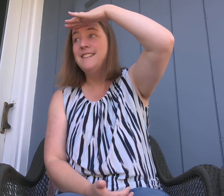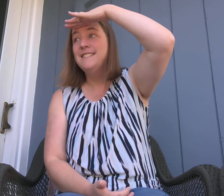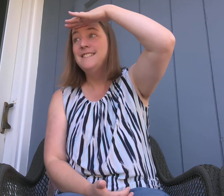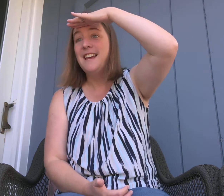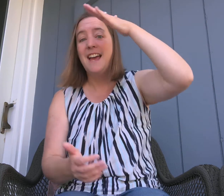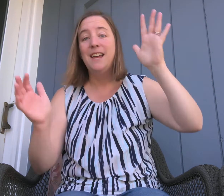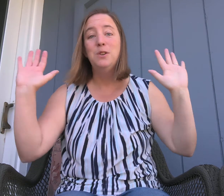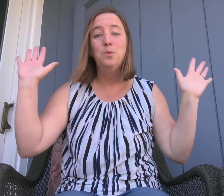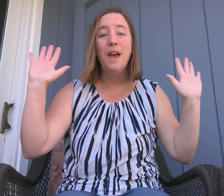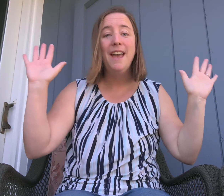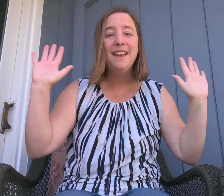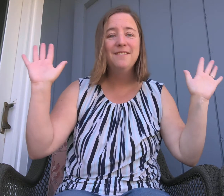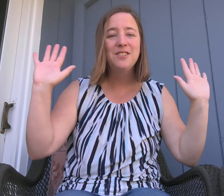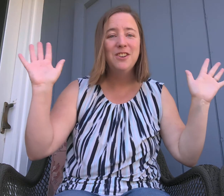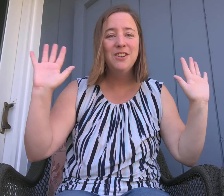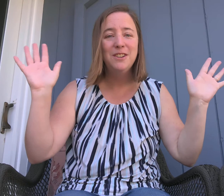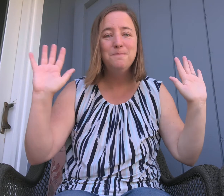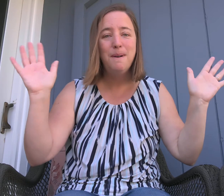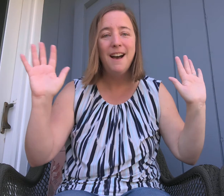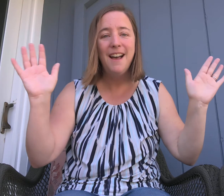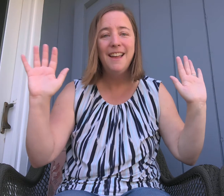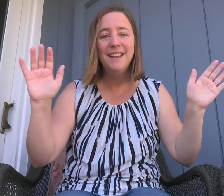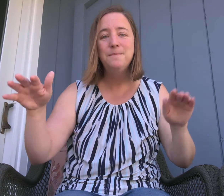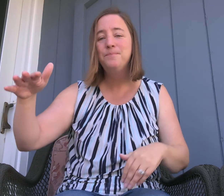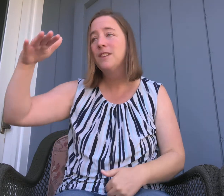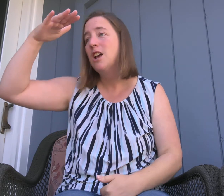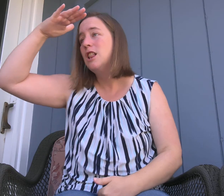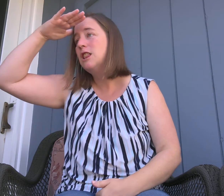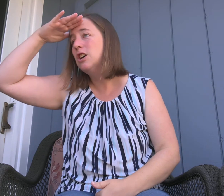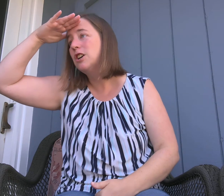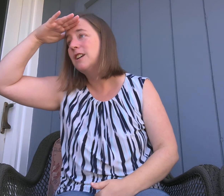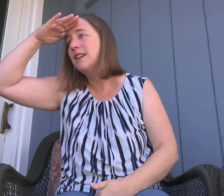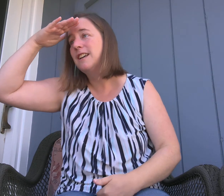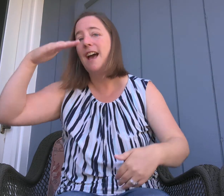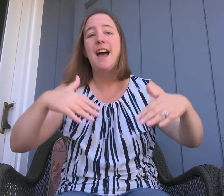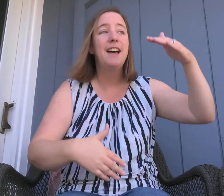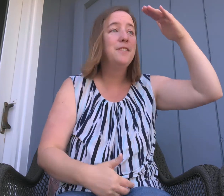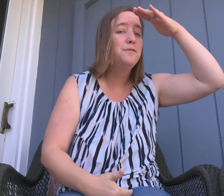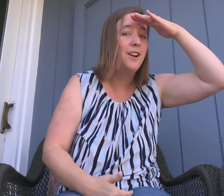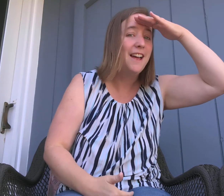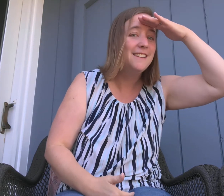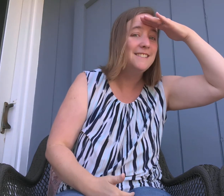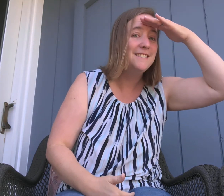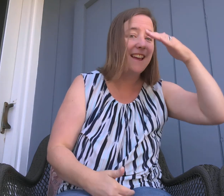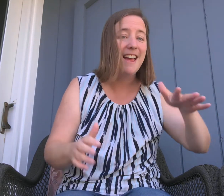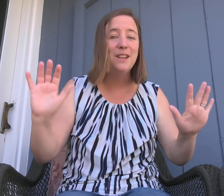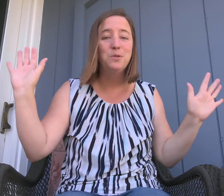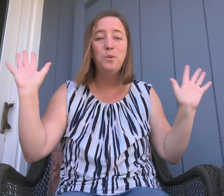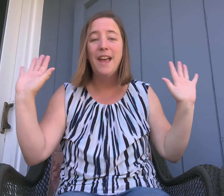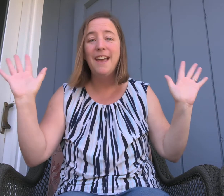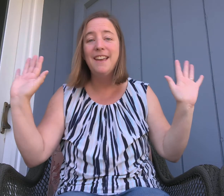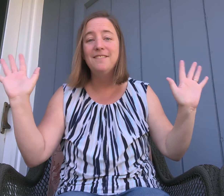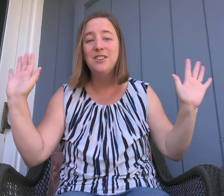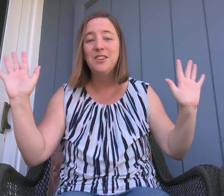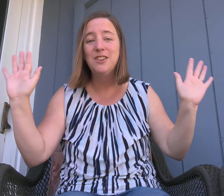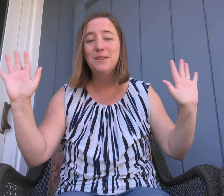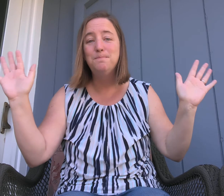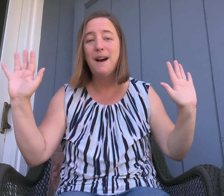and wave goodbye. Look at a friend and wave goodbye.